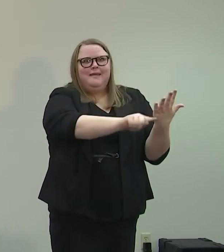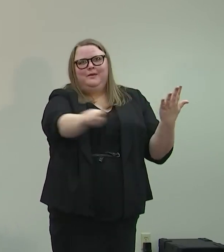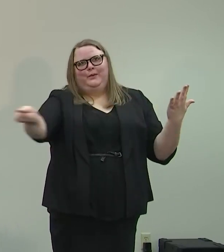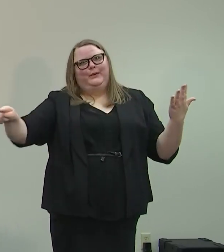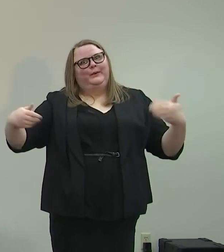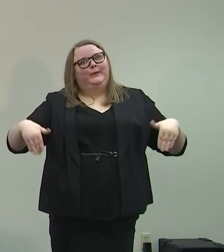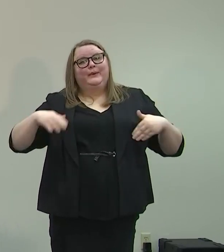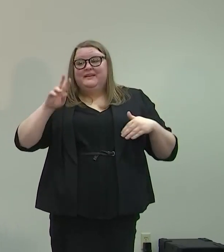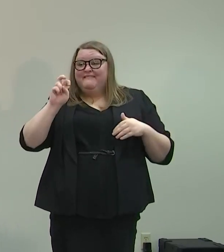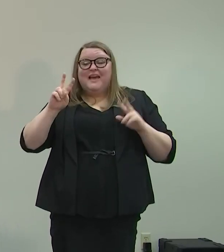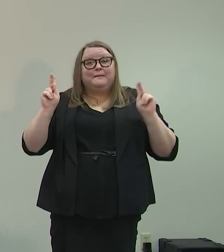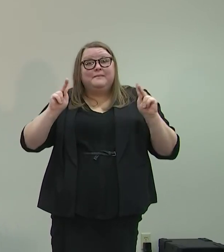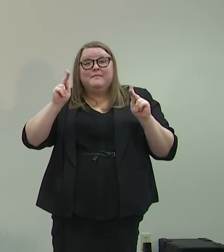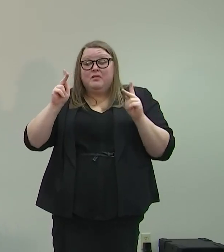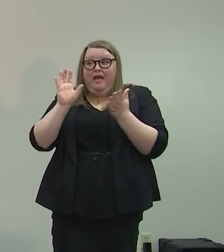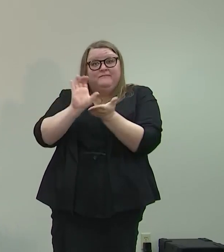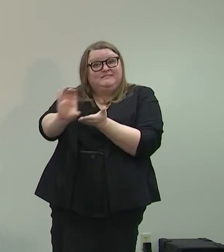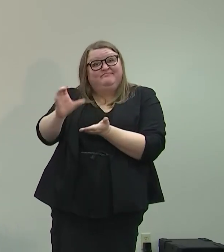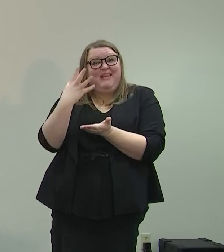Nevadans have lost their houses.